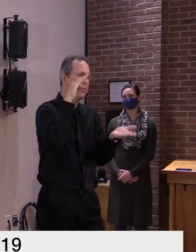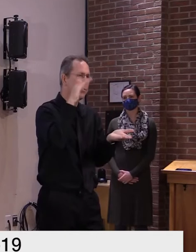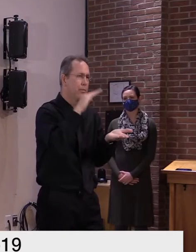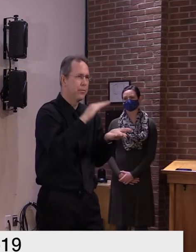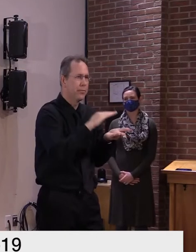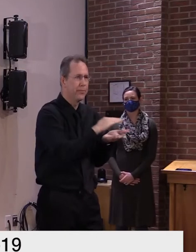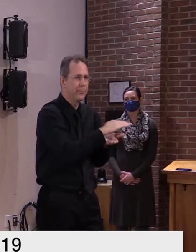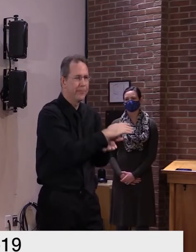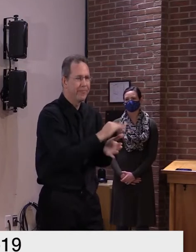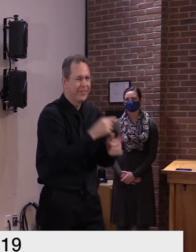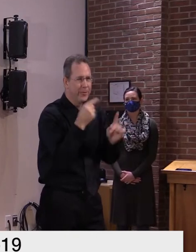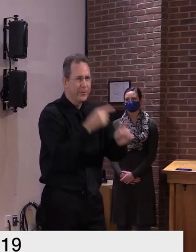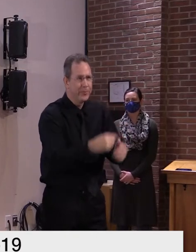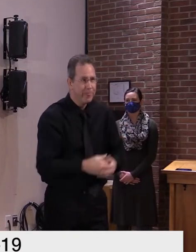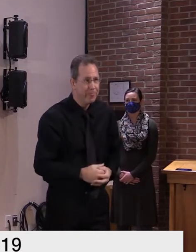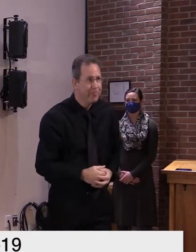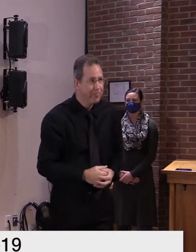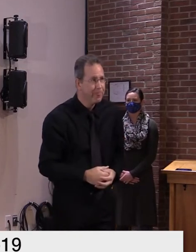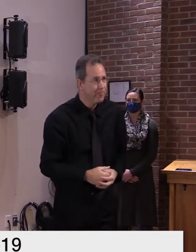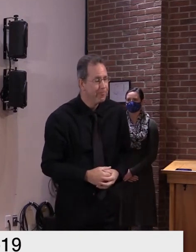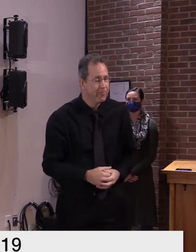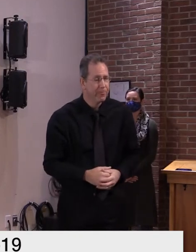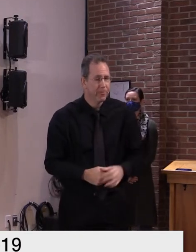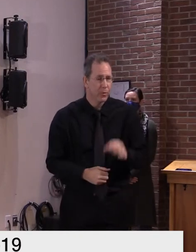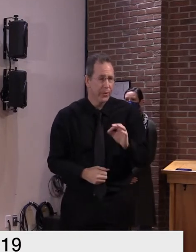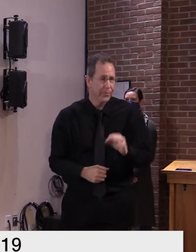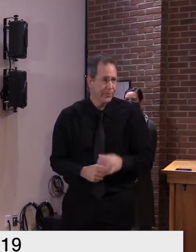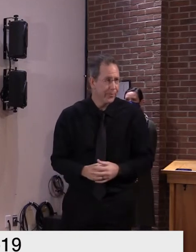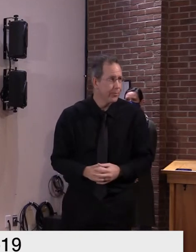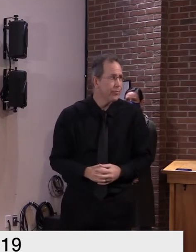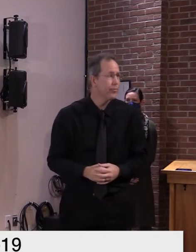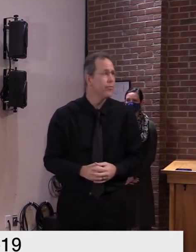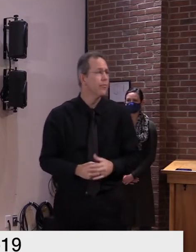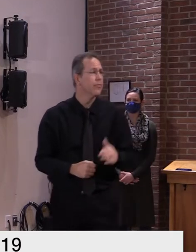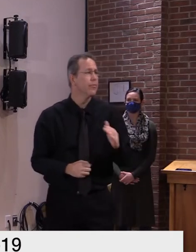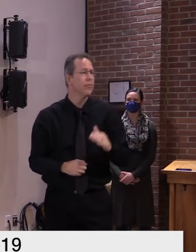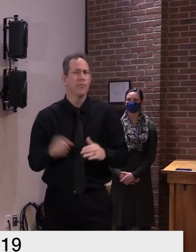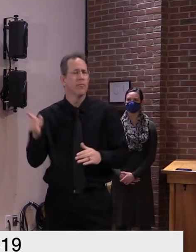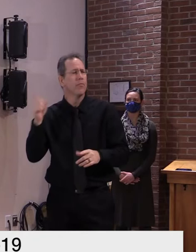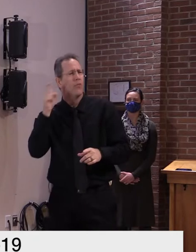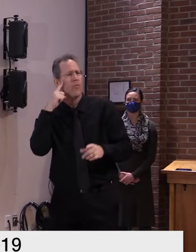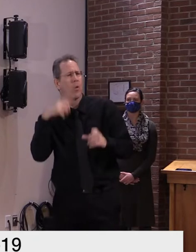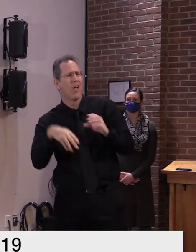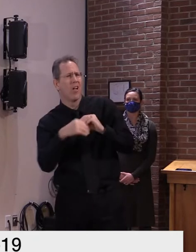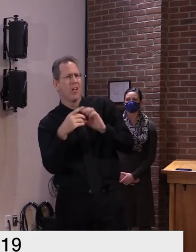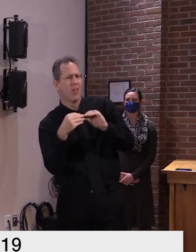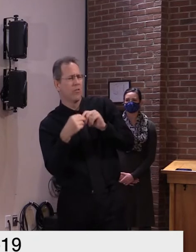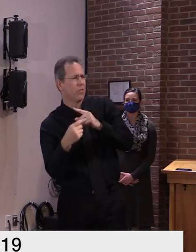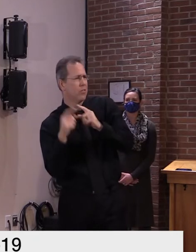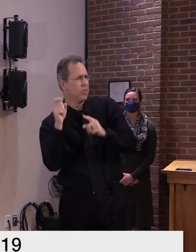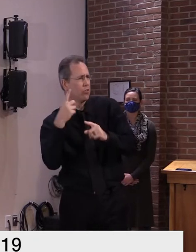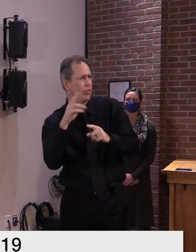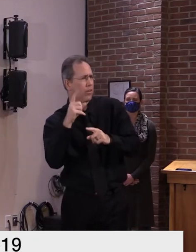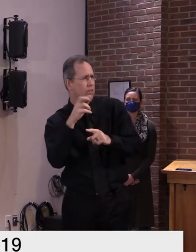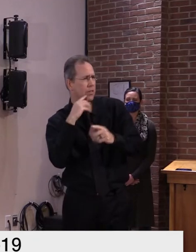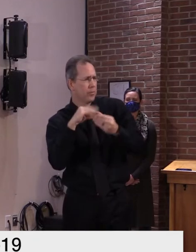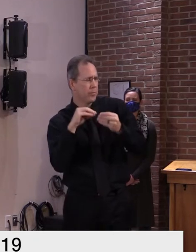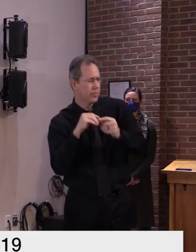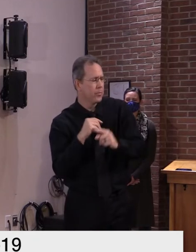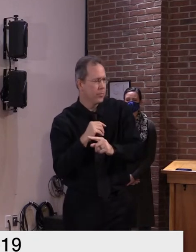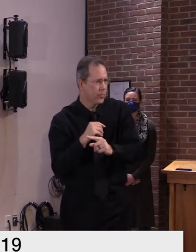thank you very much yeah i just want to add just so that we're all realistic here